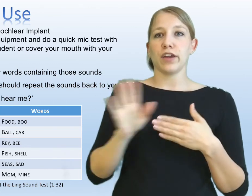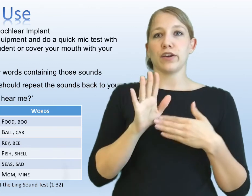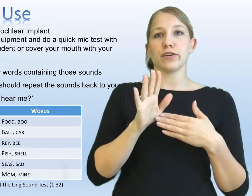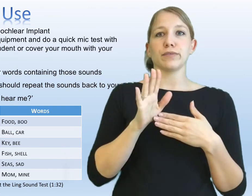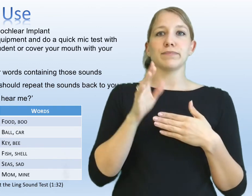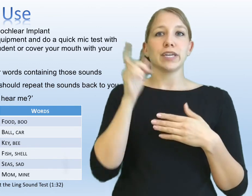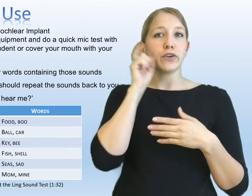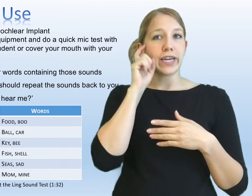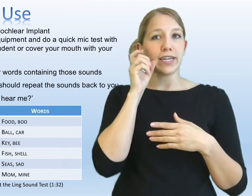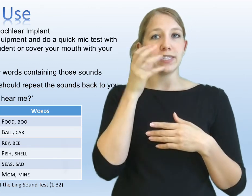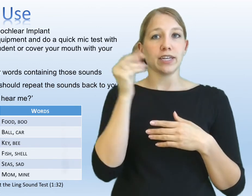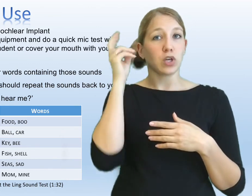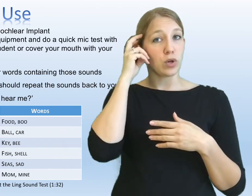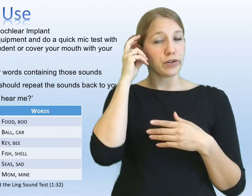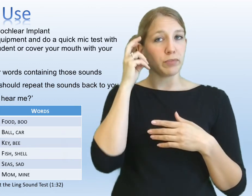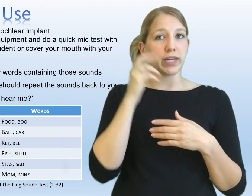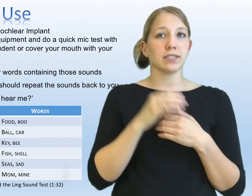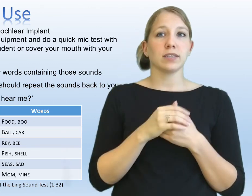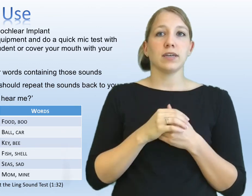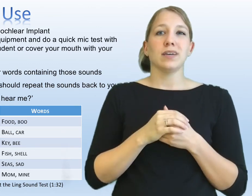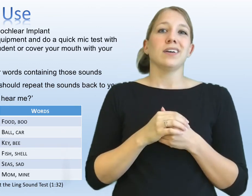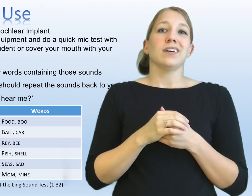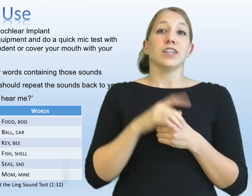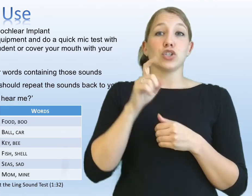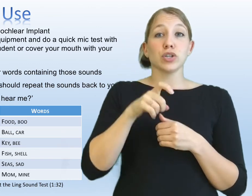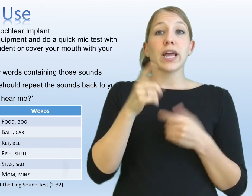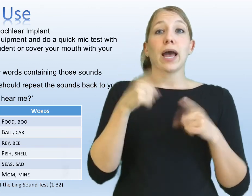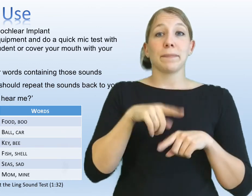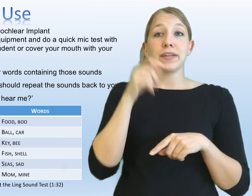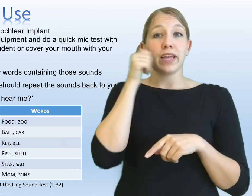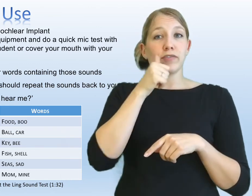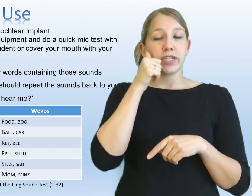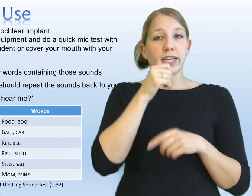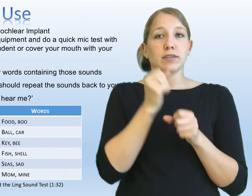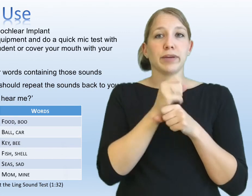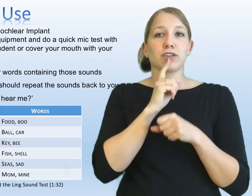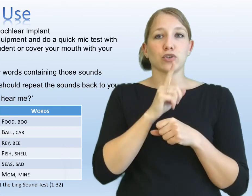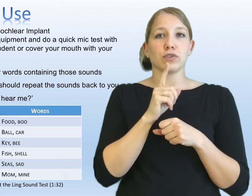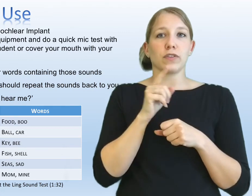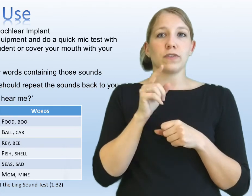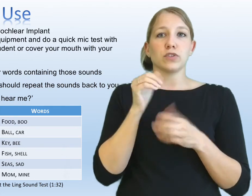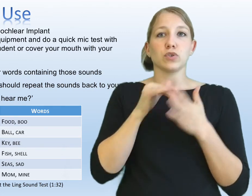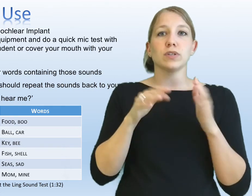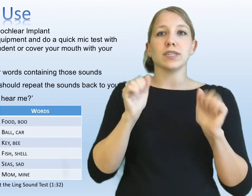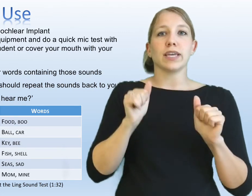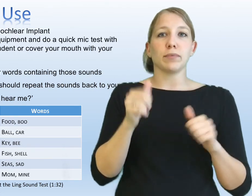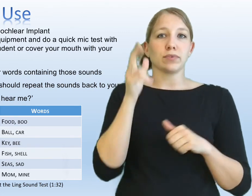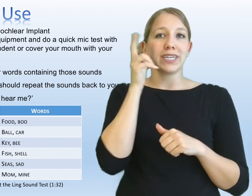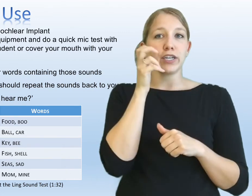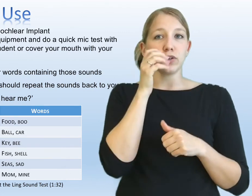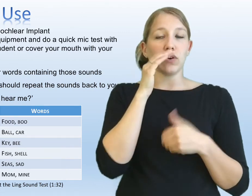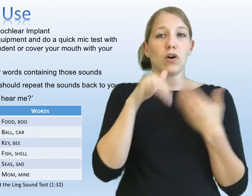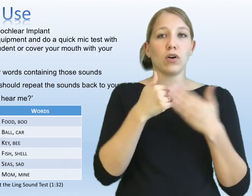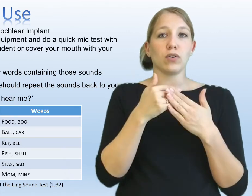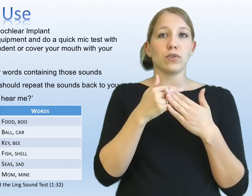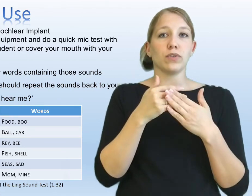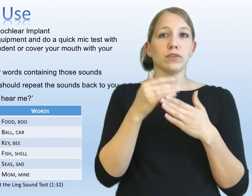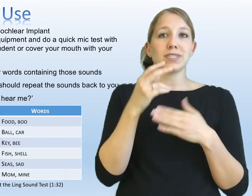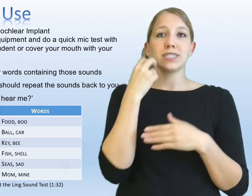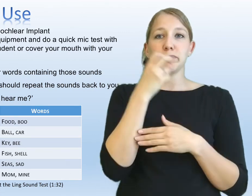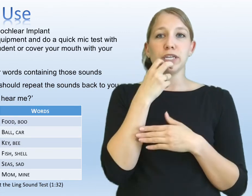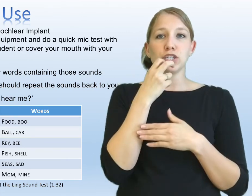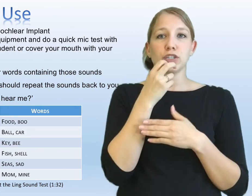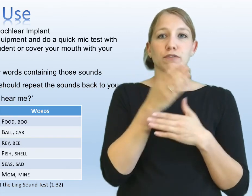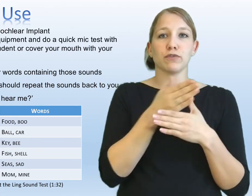their hearing aids and cochlear implants. It should happen every day to make sure that the student is able to hear all